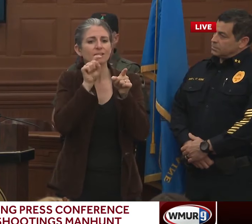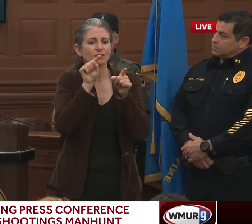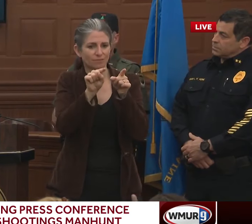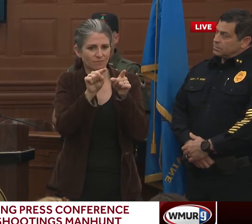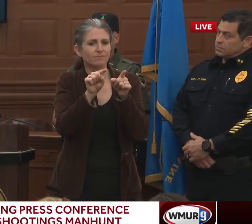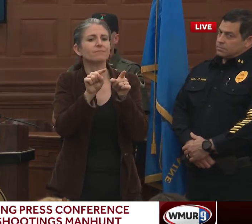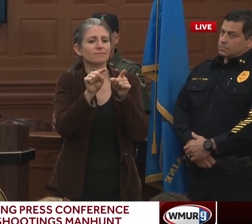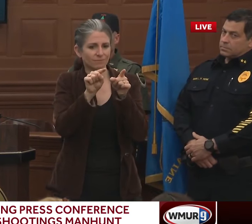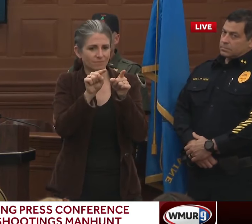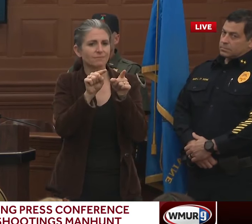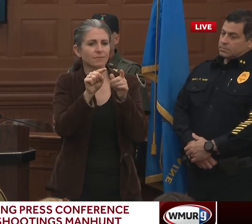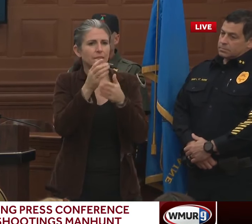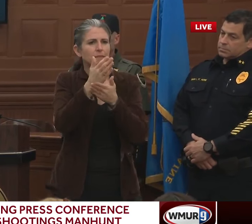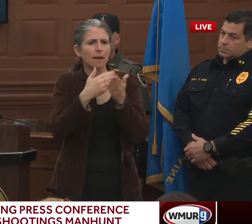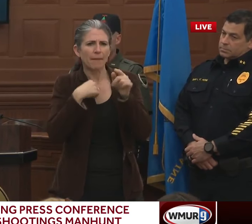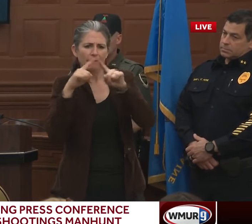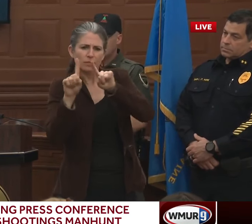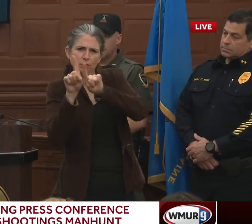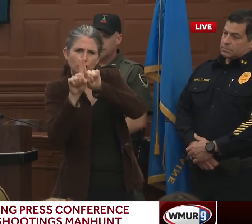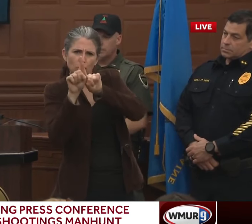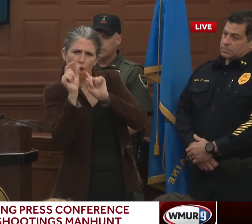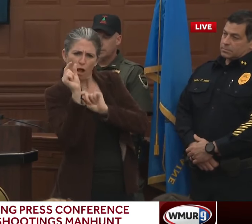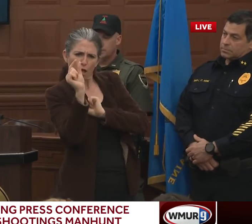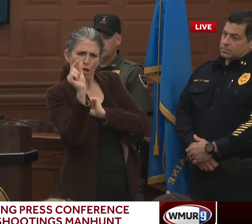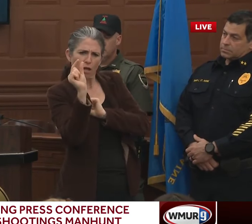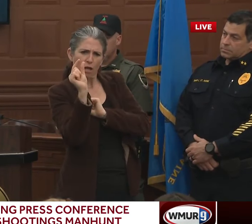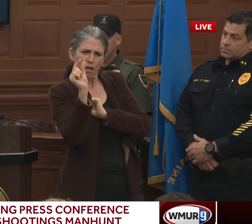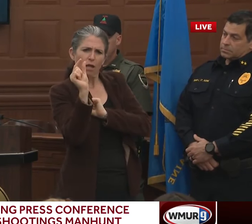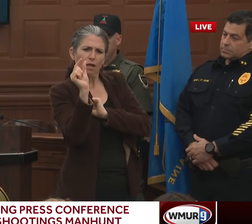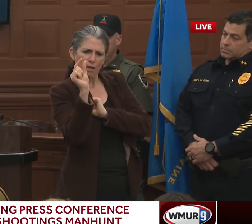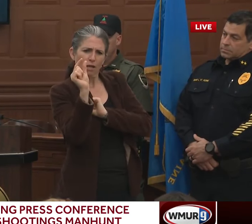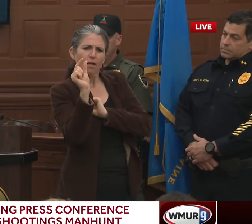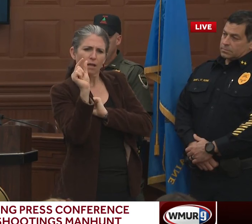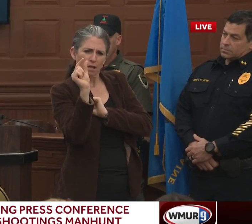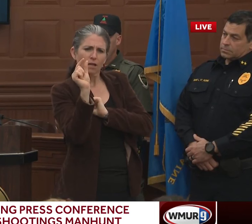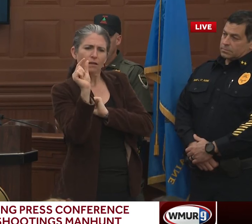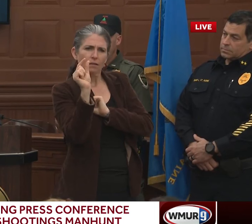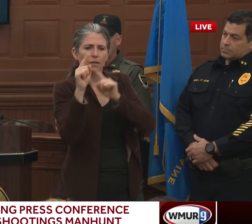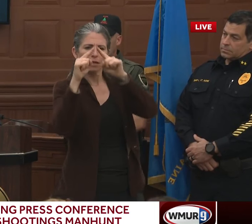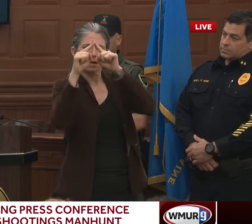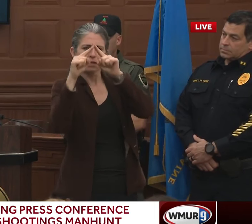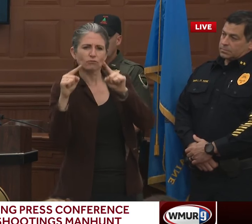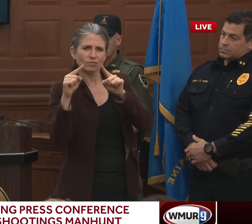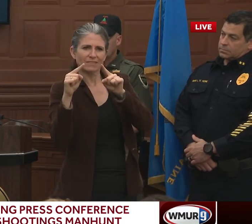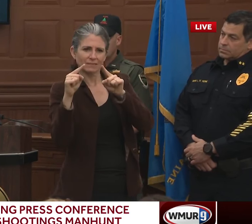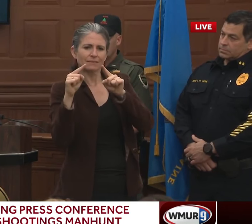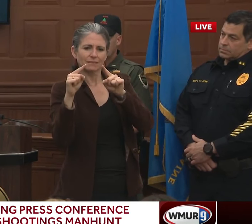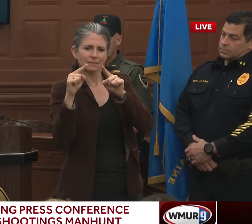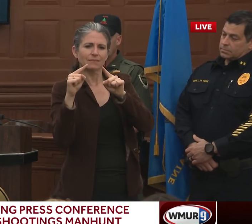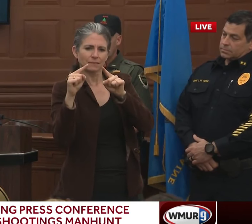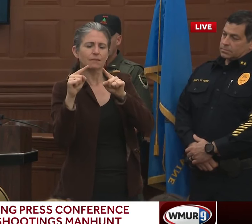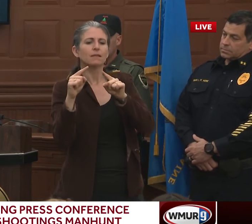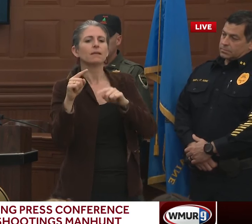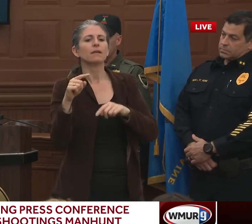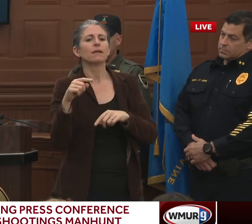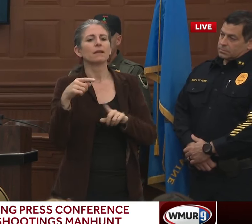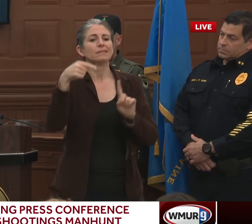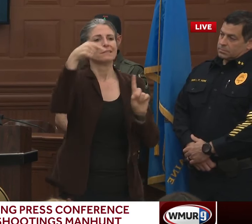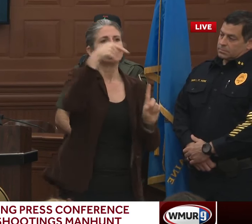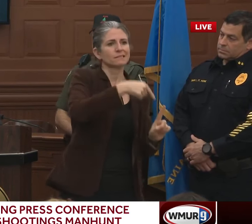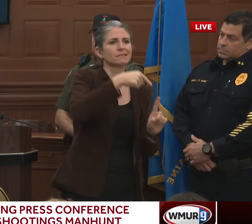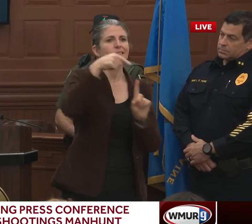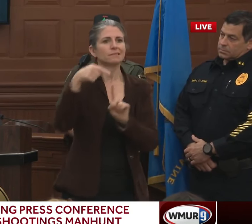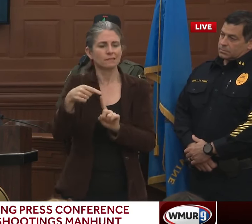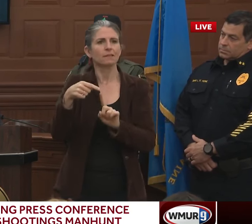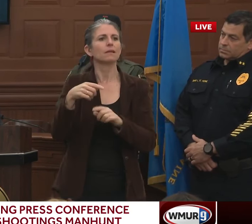we wanted to be specific enough to what location they ultimately lost their lives at. And, again, thank